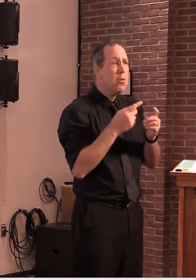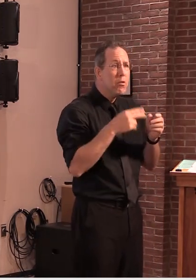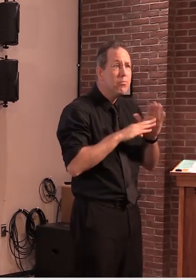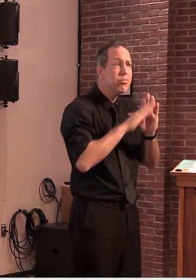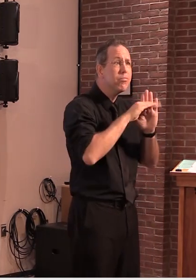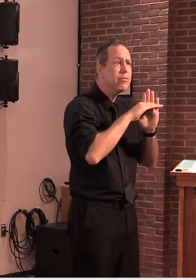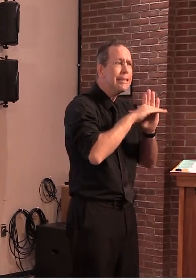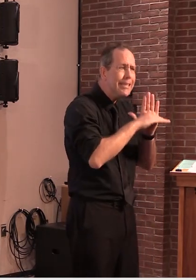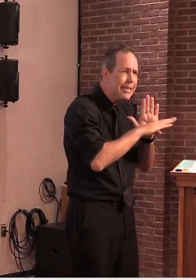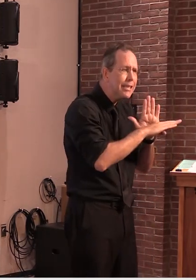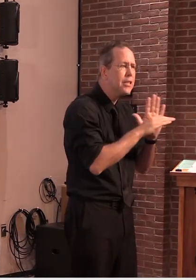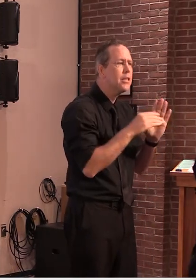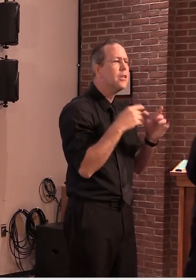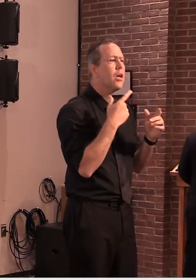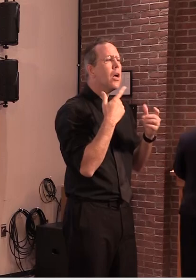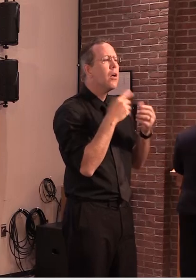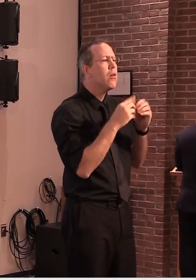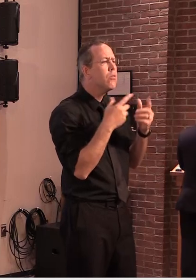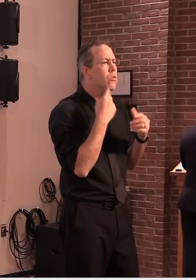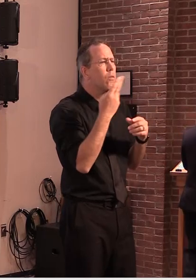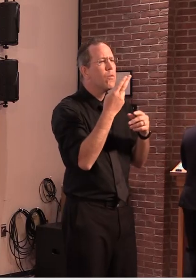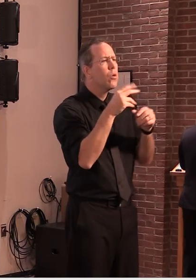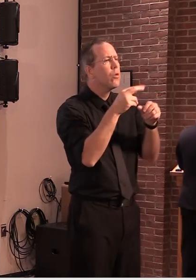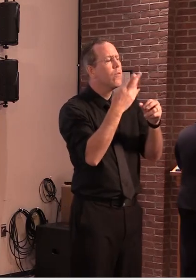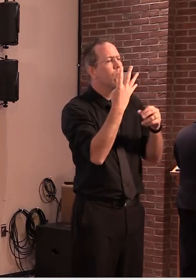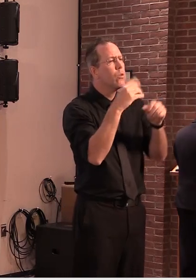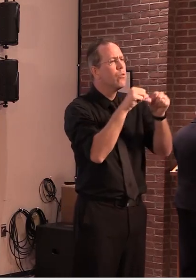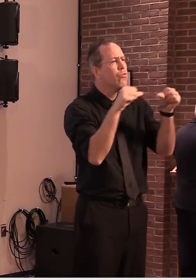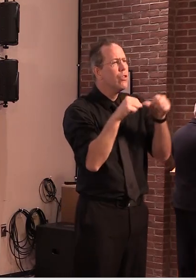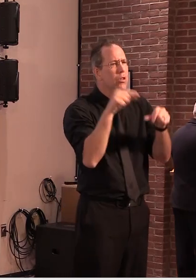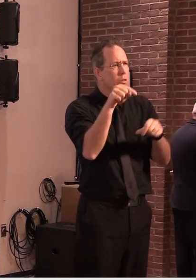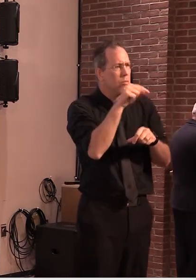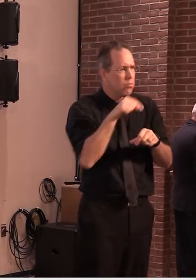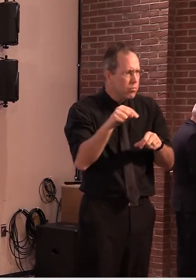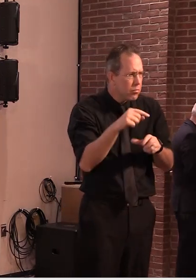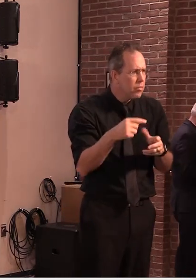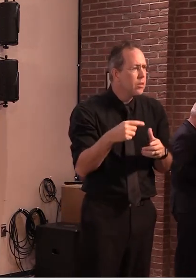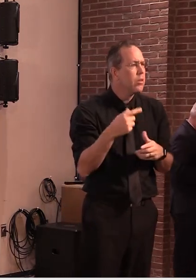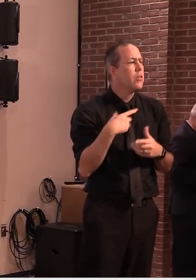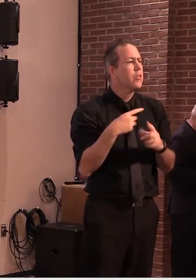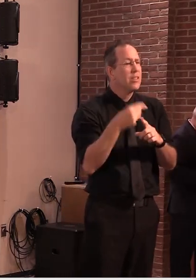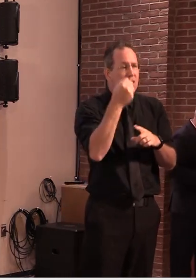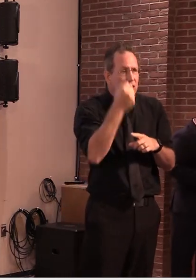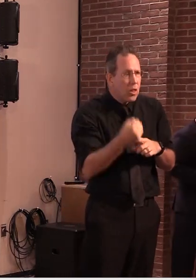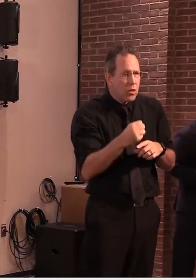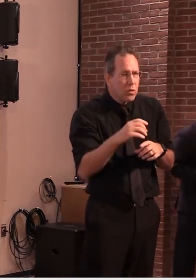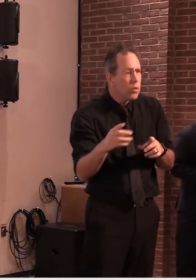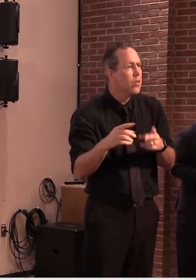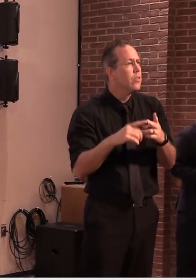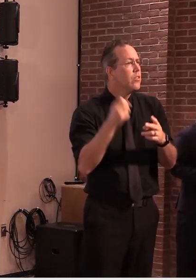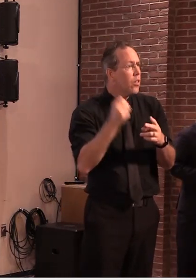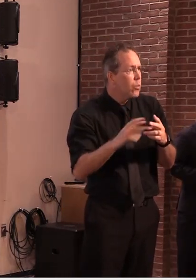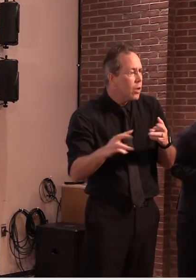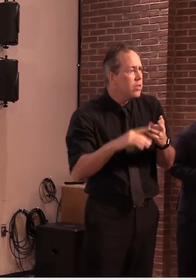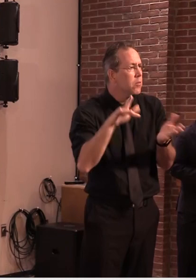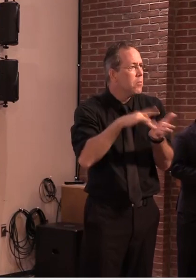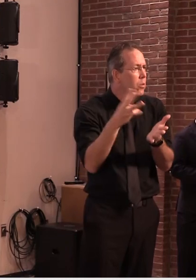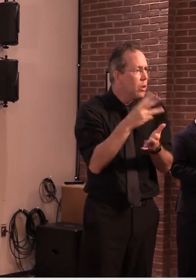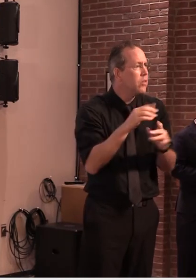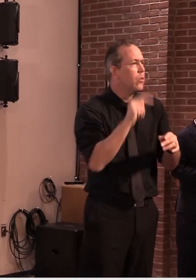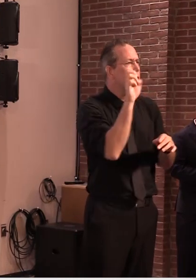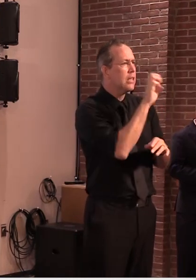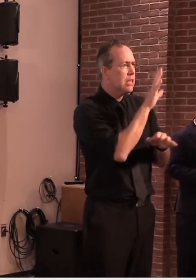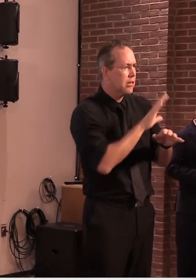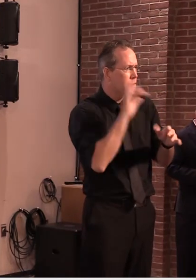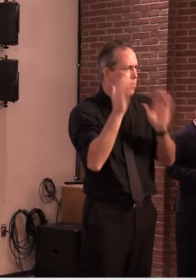regions, with both the South and the West clearly seeing a decline, while the Midwest and the Northeast are also seeing a